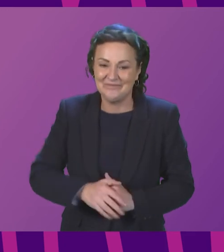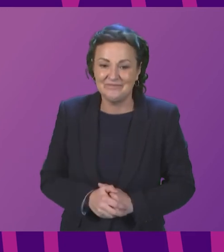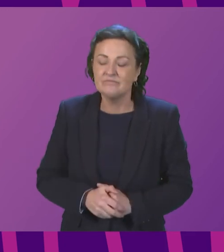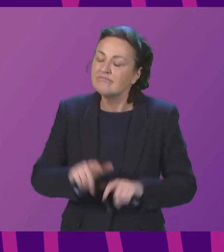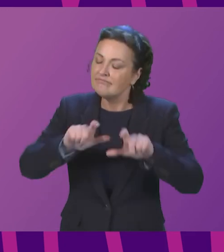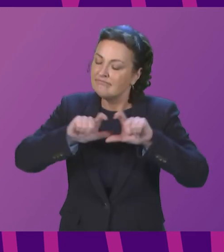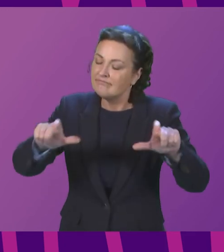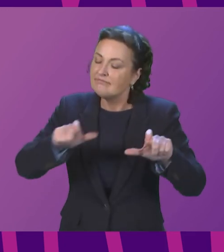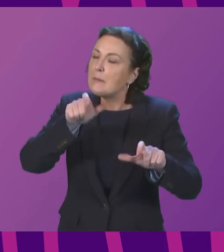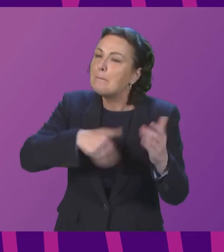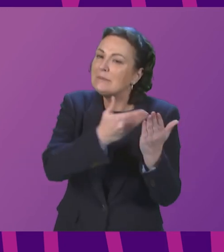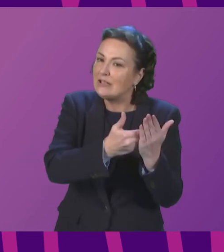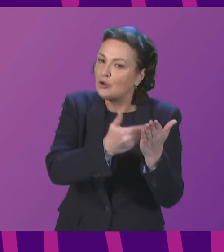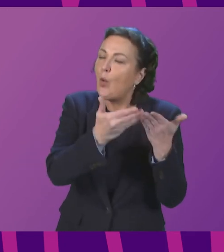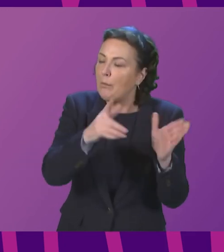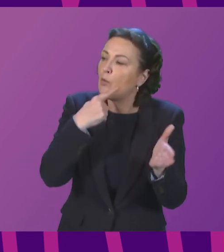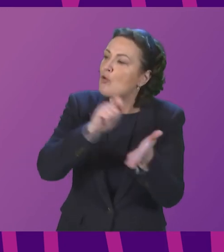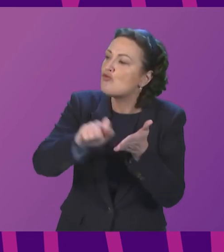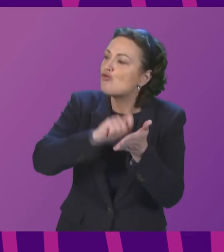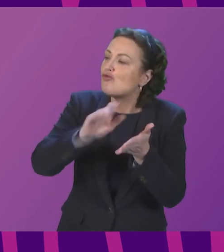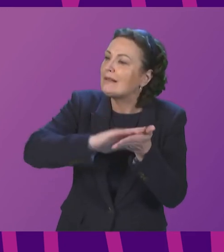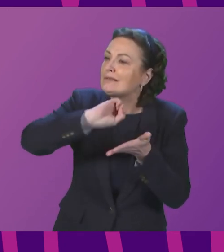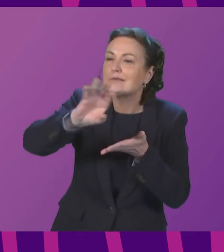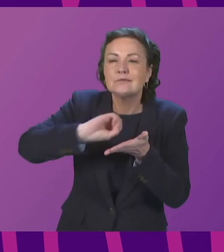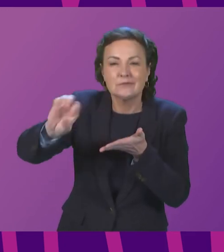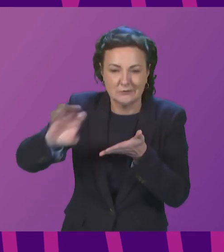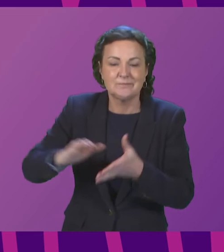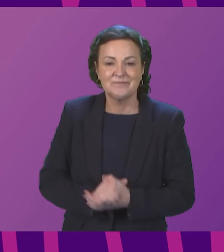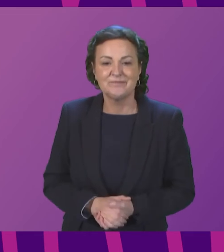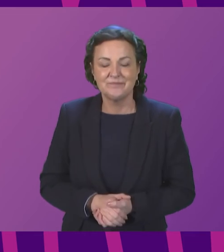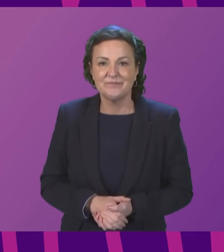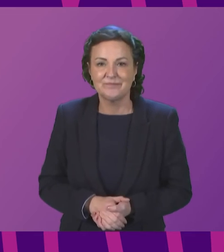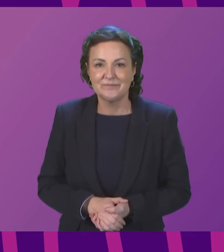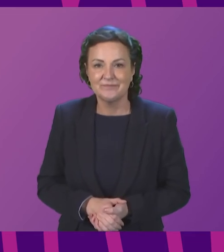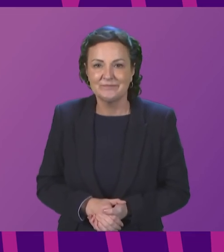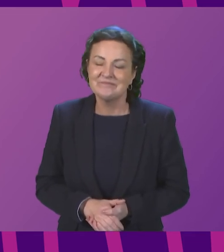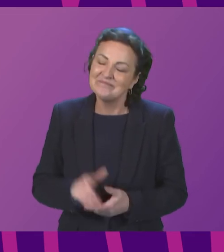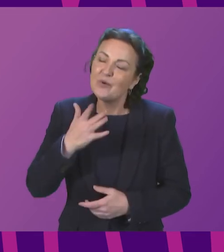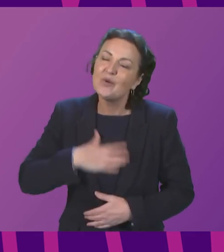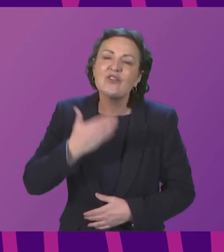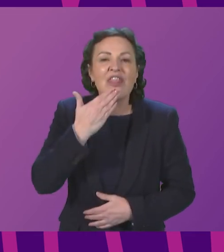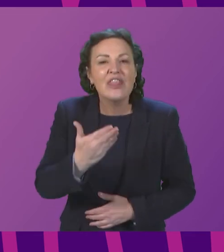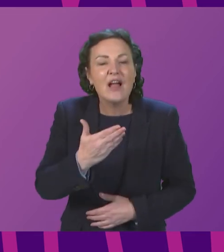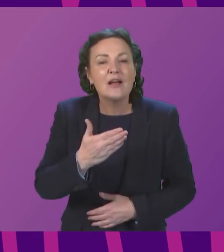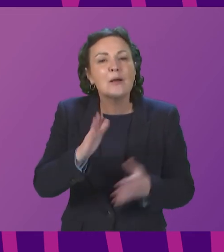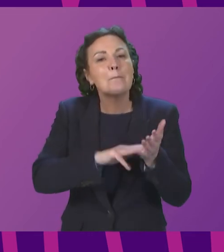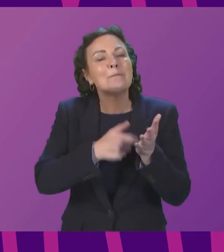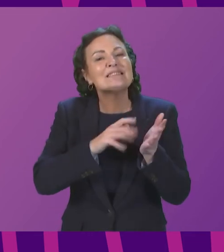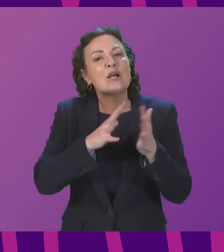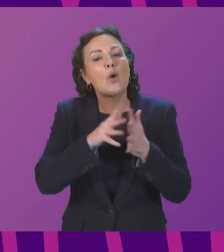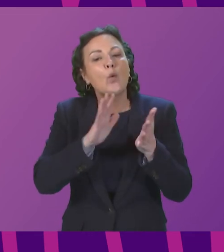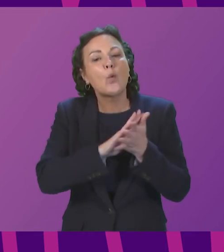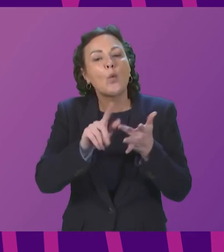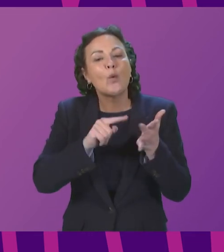keep this petition open and we'll write to the organisations as summarised. And can I thank Mr Whitfield for joining us this morning?